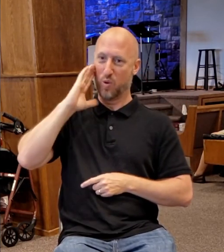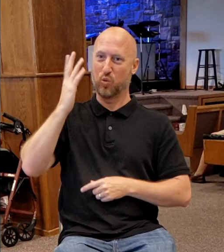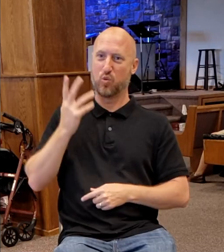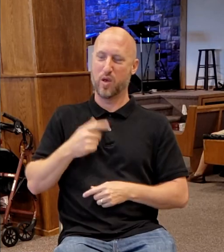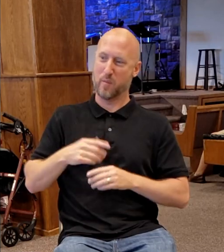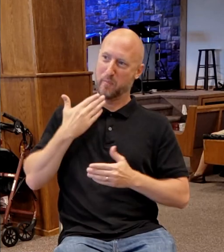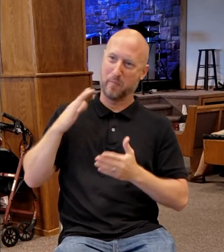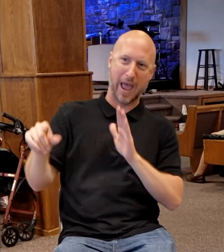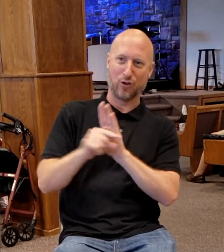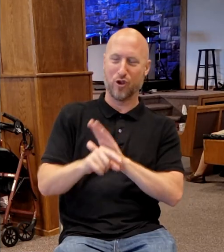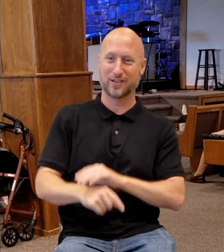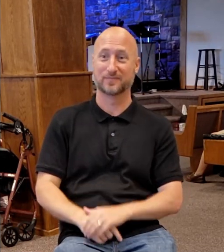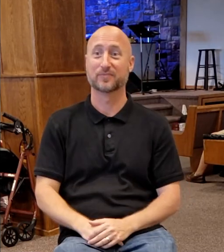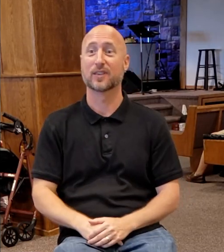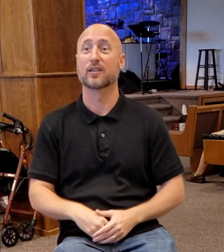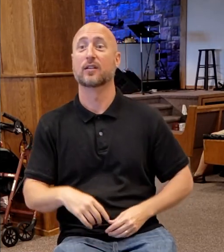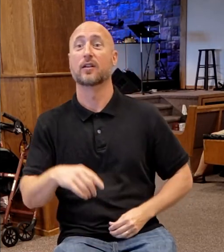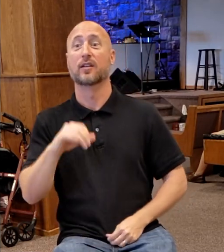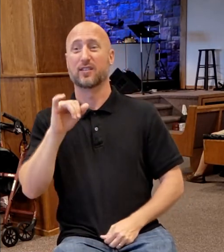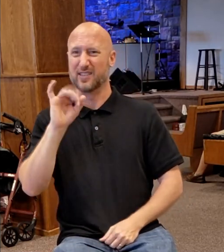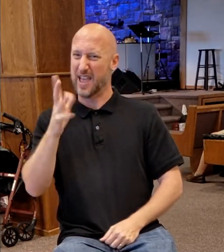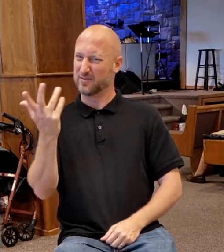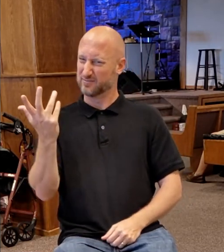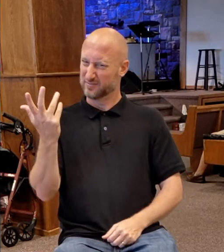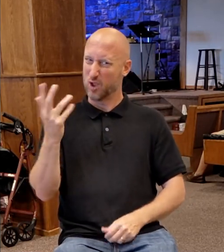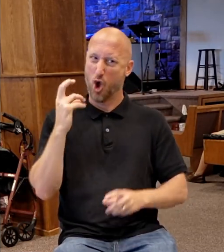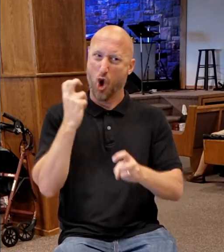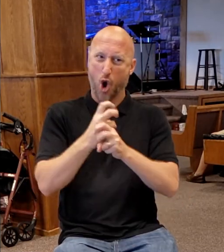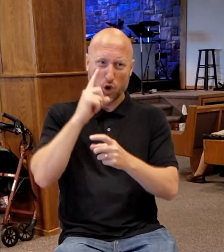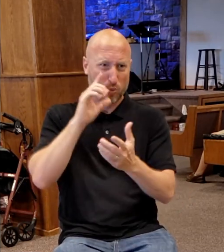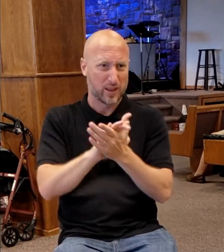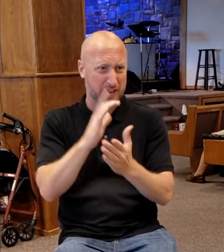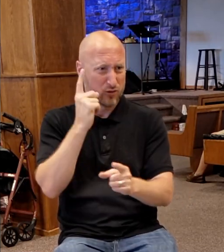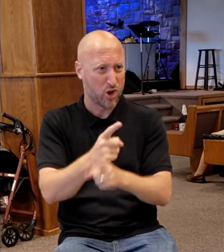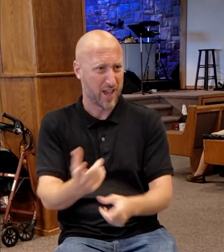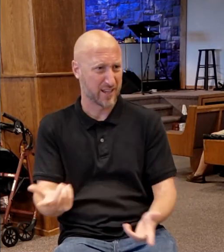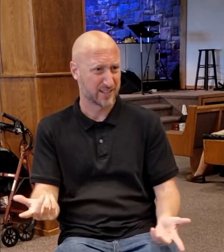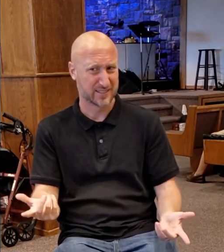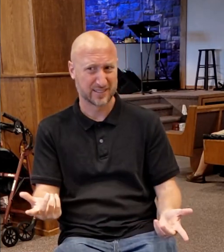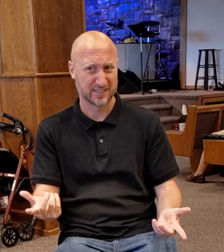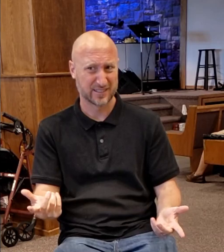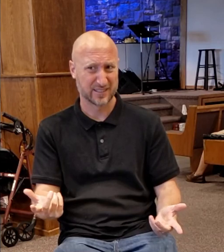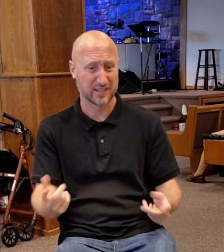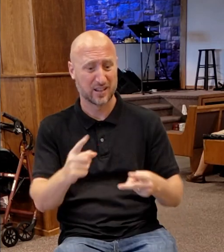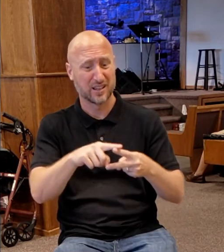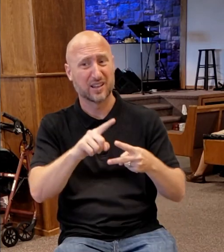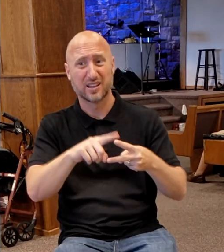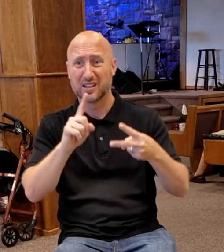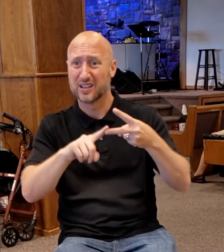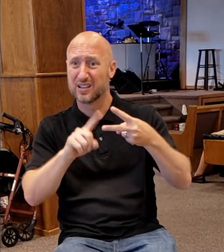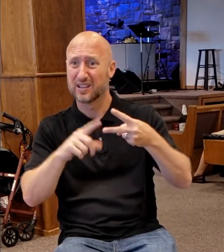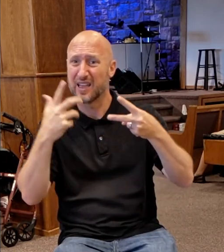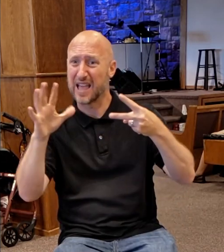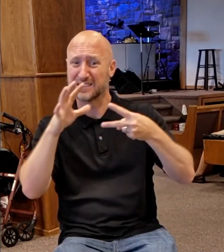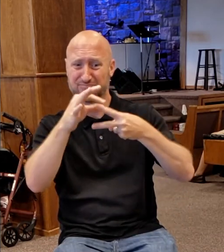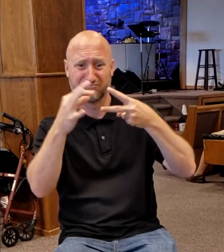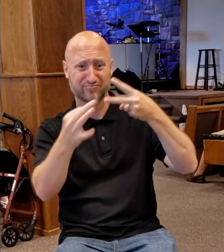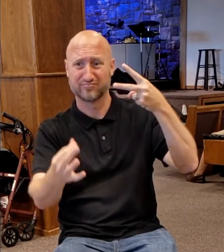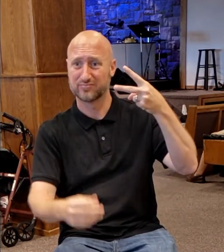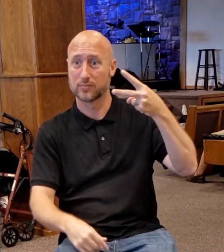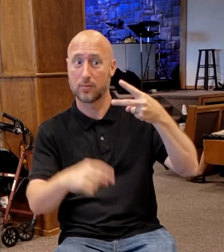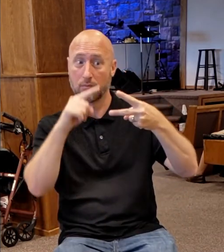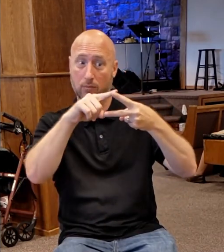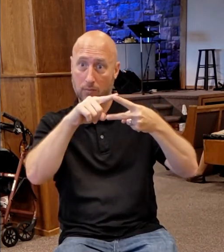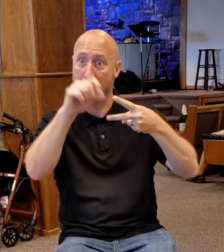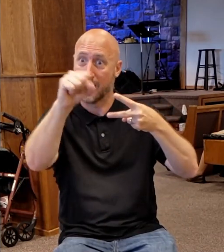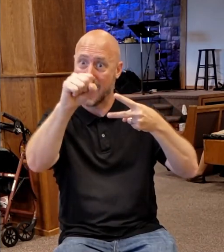And it's either one or the other. He's either who he says he is or he's a deceiver. There is no middle